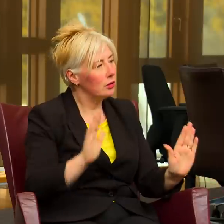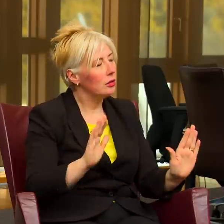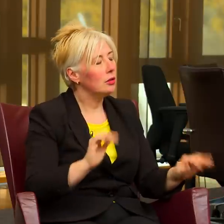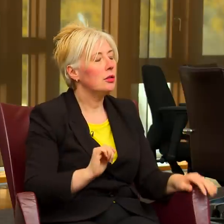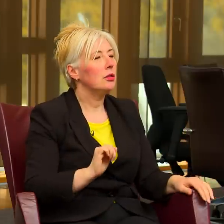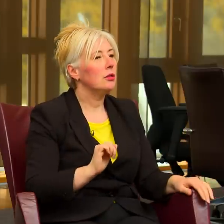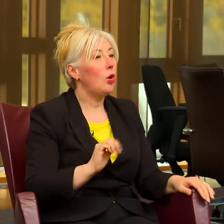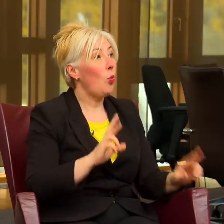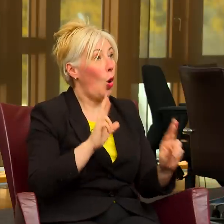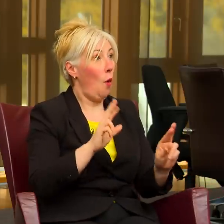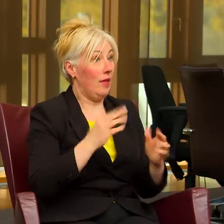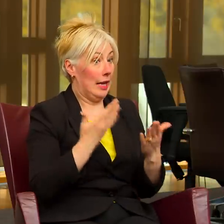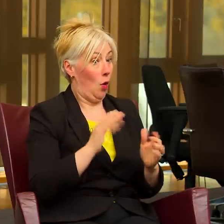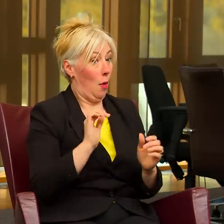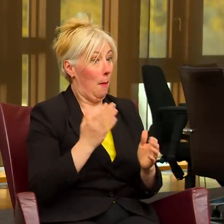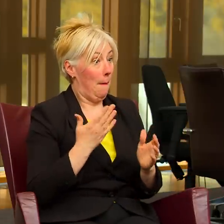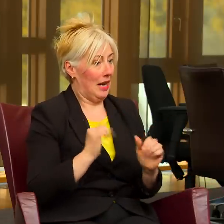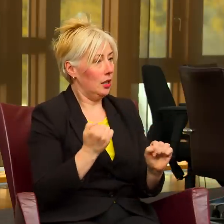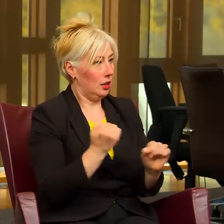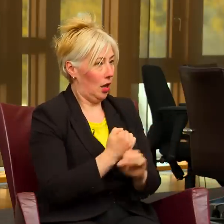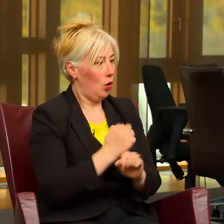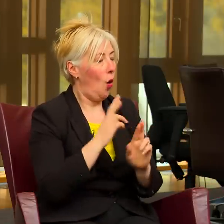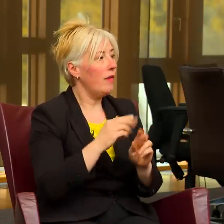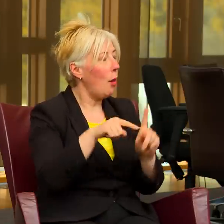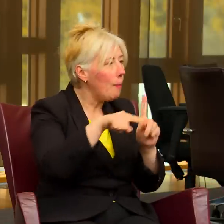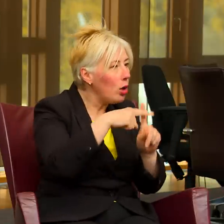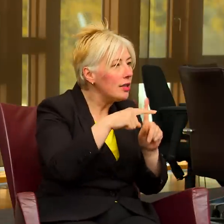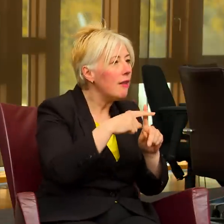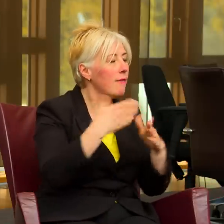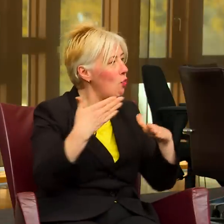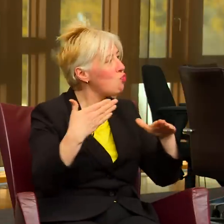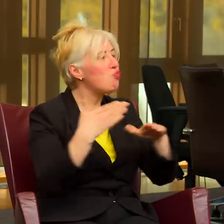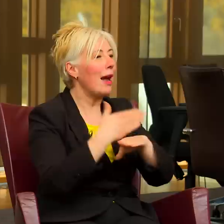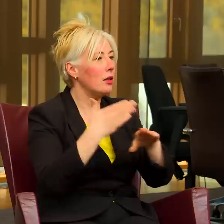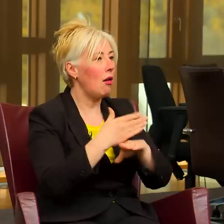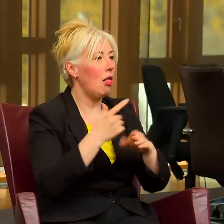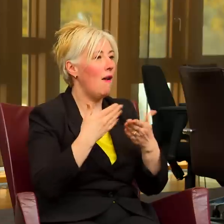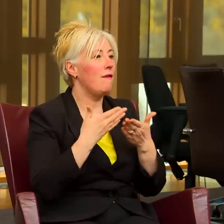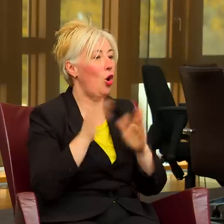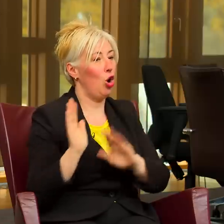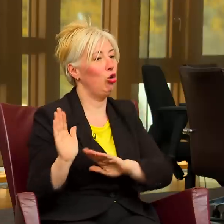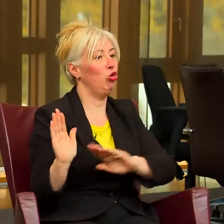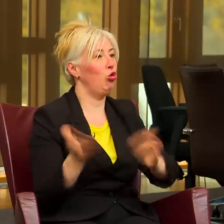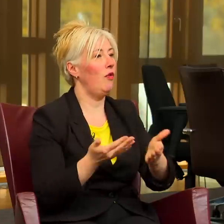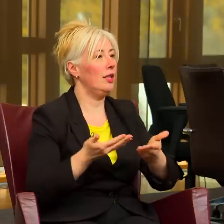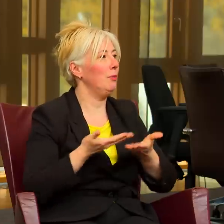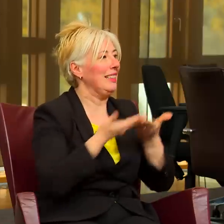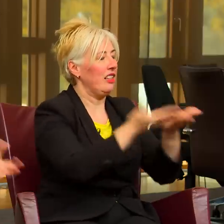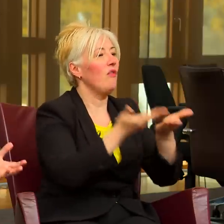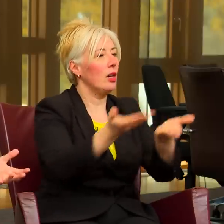fact that this is done will have a positive and practical impact on the actual service delivery across the country. think I'd like to say